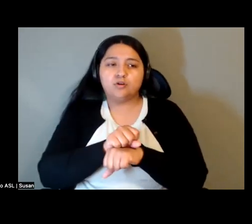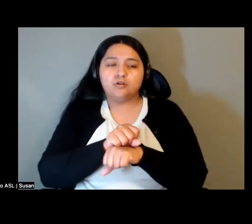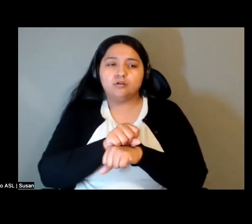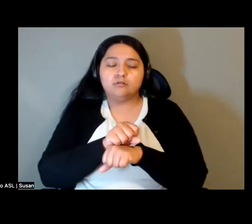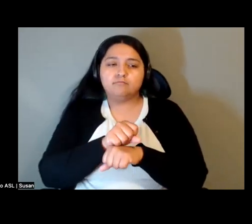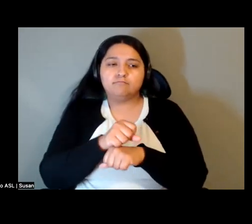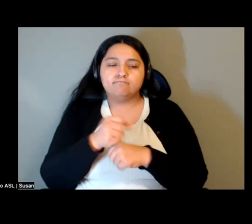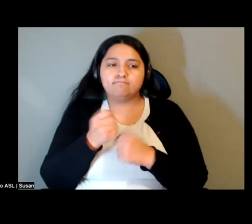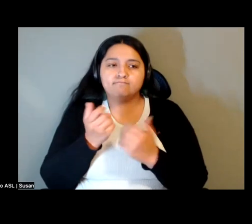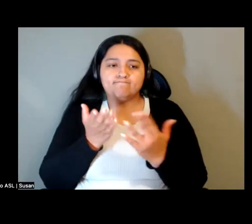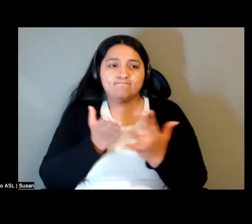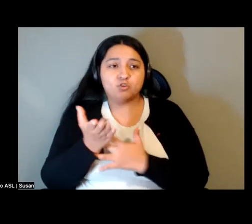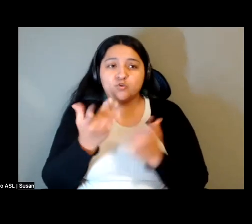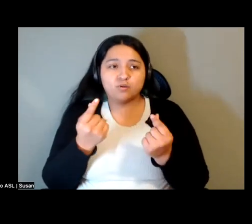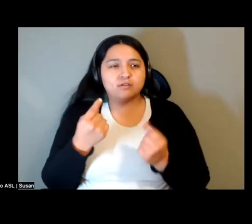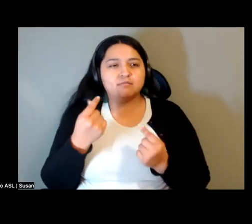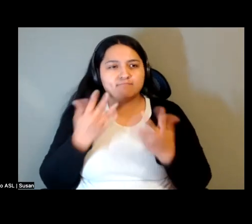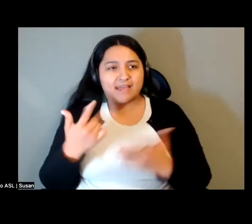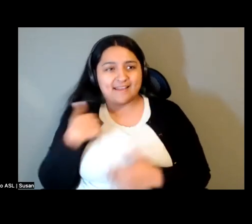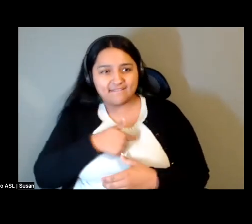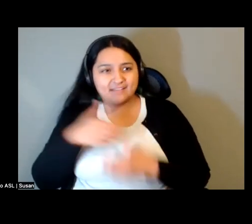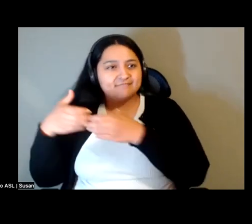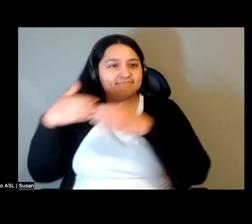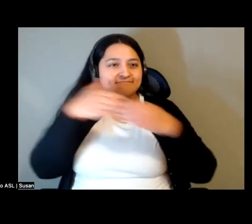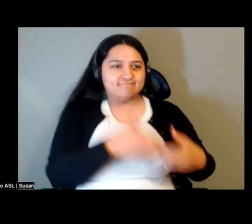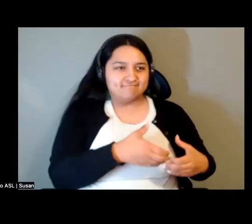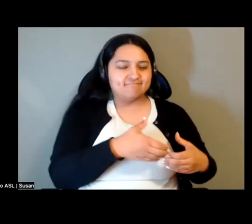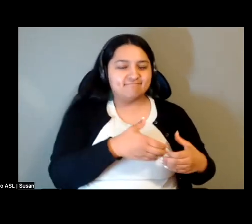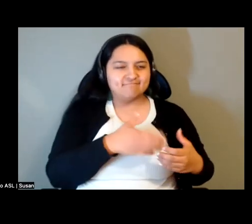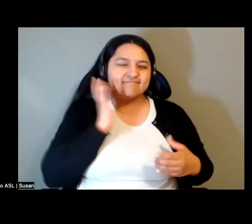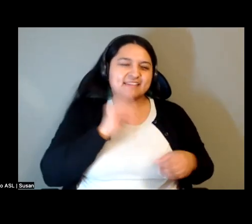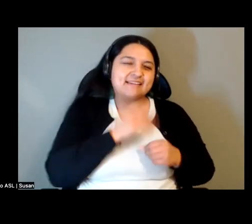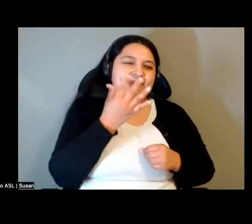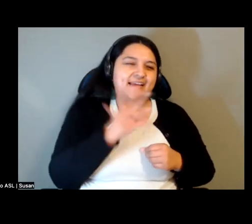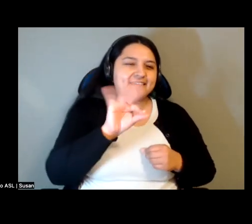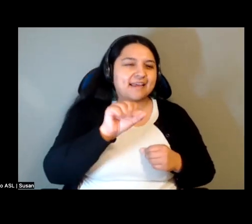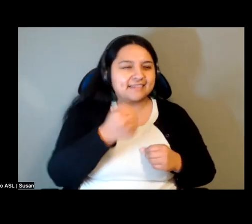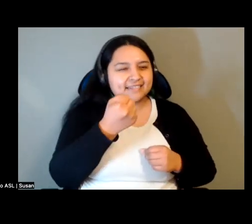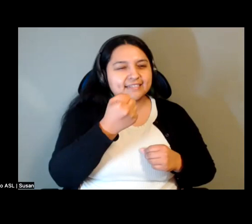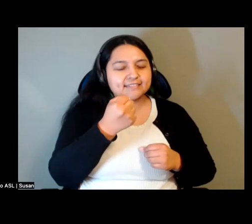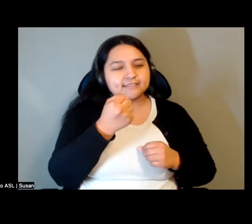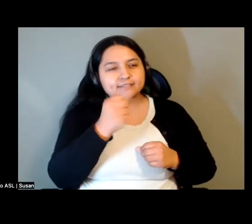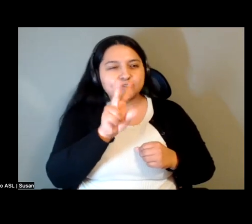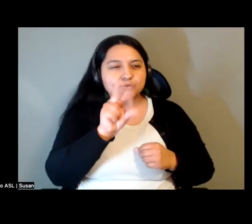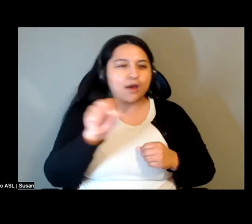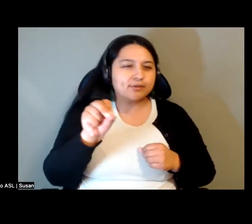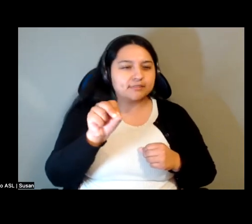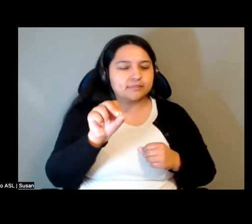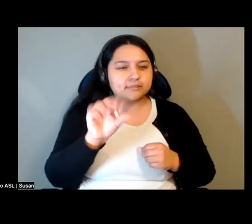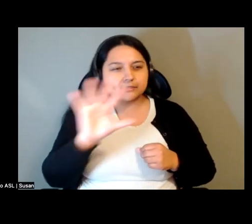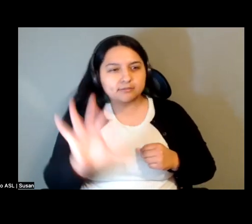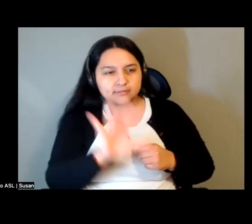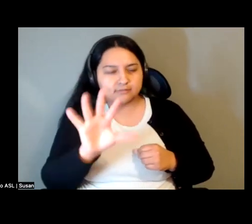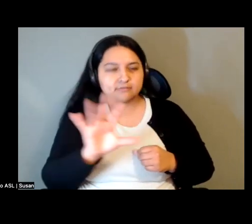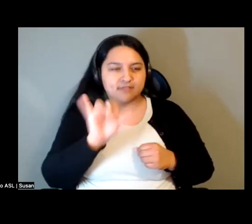us going down to Theopolis in the 1990s, in particular early 2000s, that's how many of us kind of stumbled upon many of these